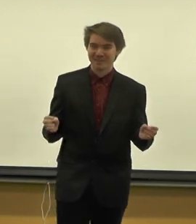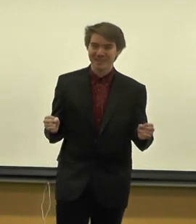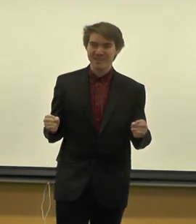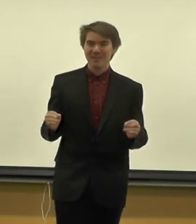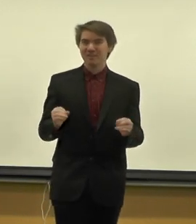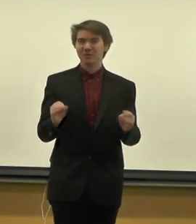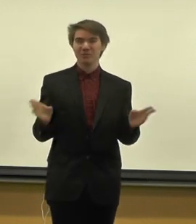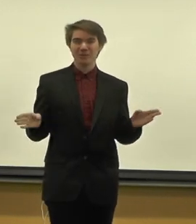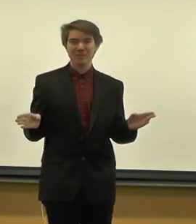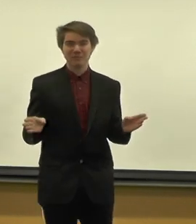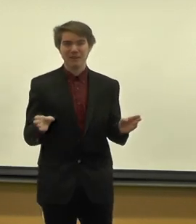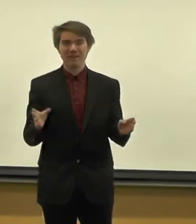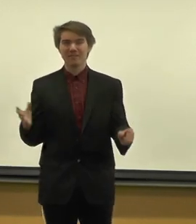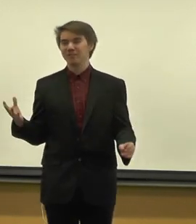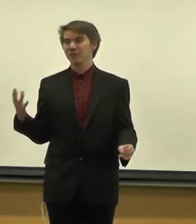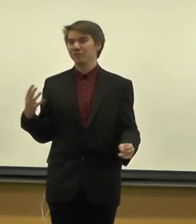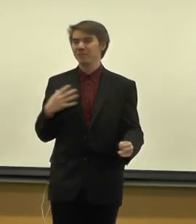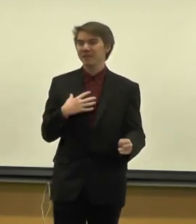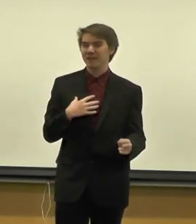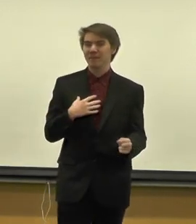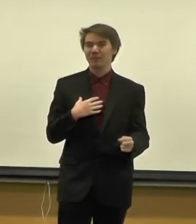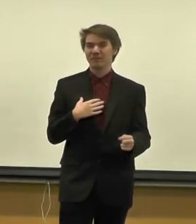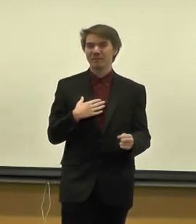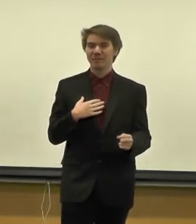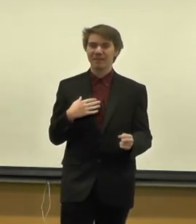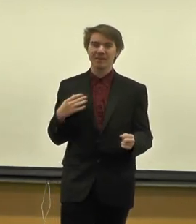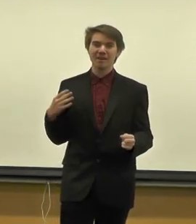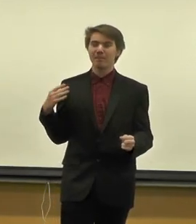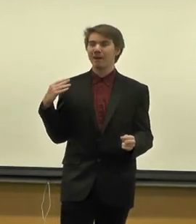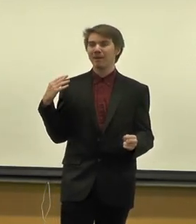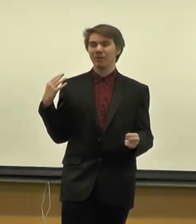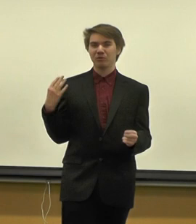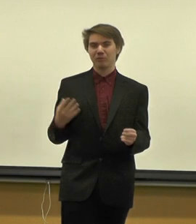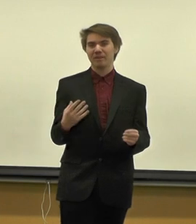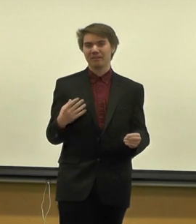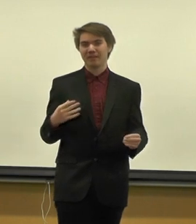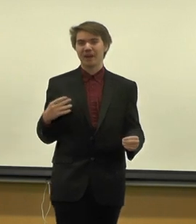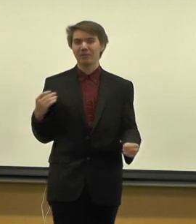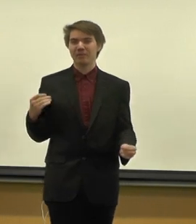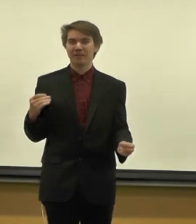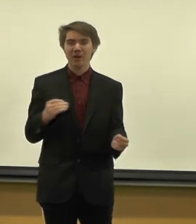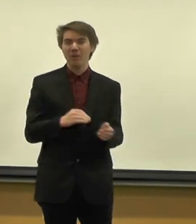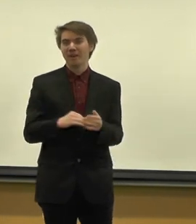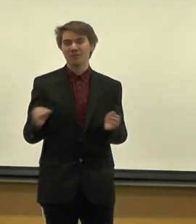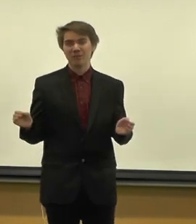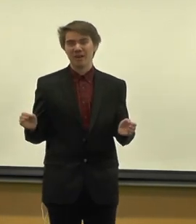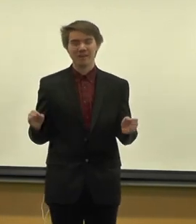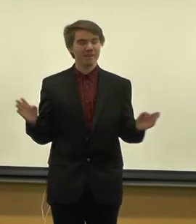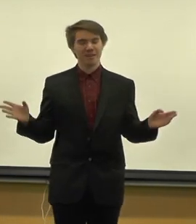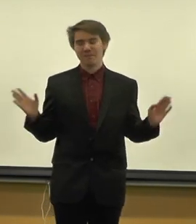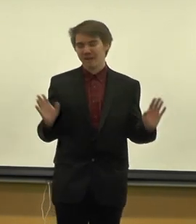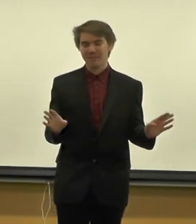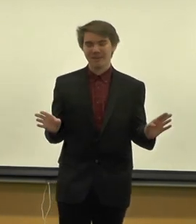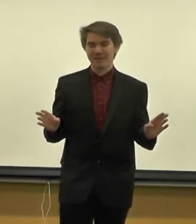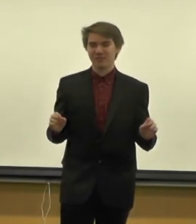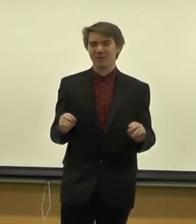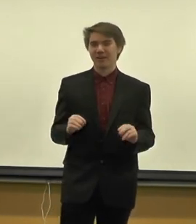So it was so much fun. So for me to come up with something, my mind was racing. I was thinking, oh, I can draw, but I'm not good at drawing.